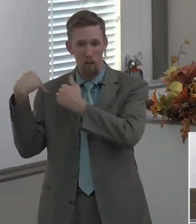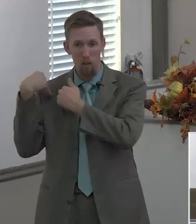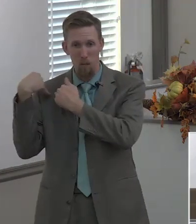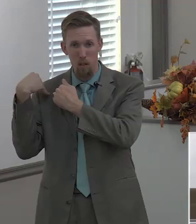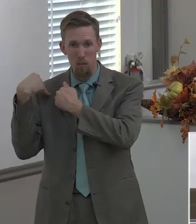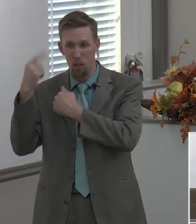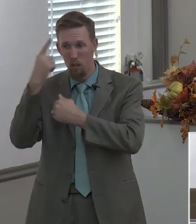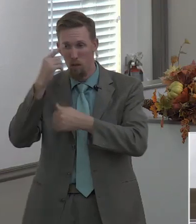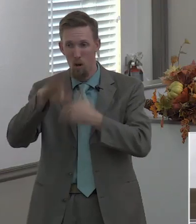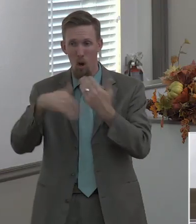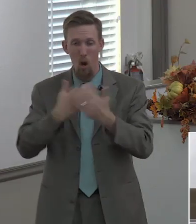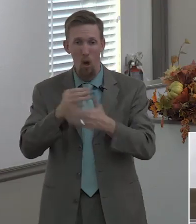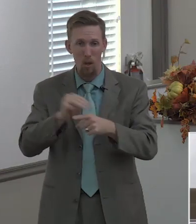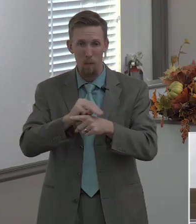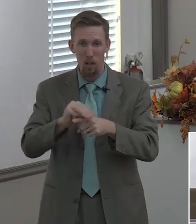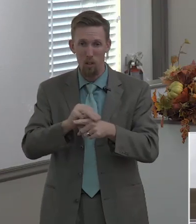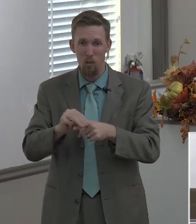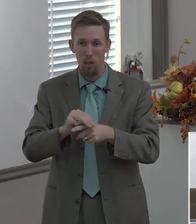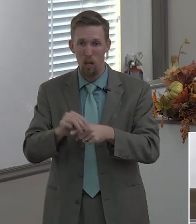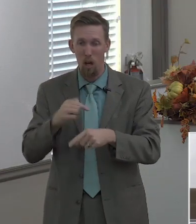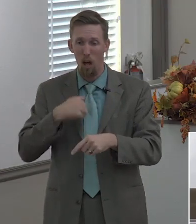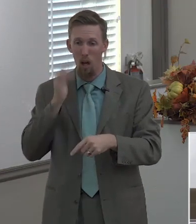our deacons are right on board with that